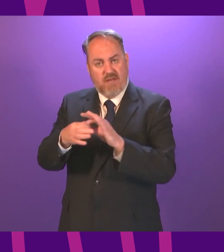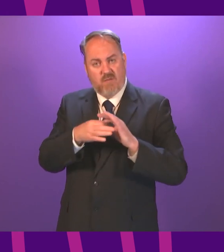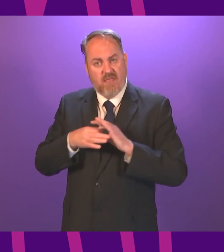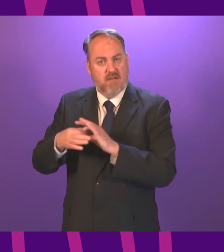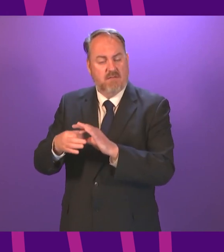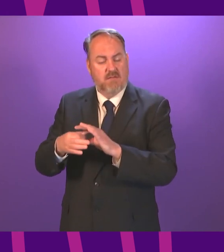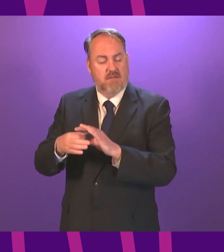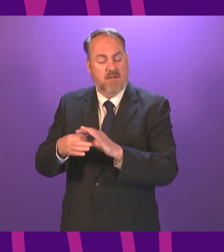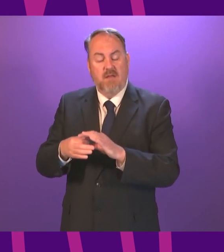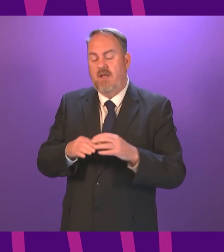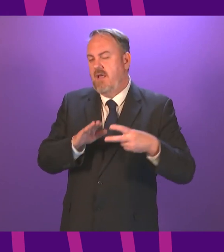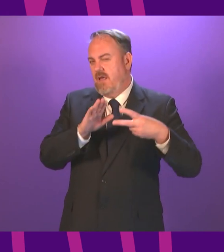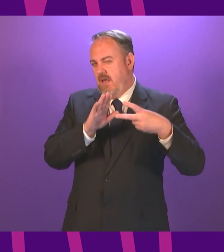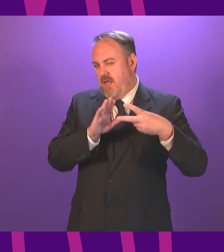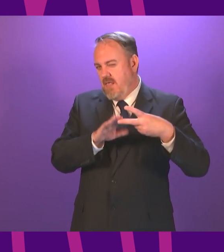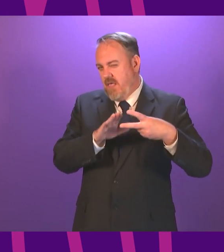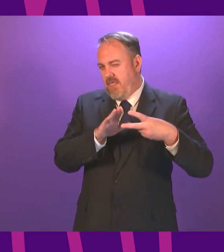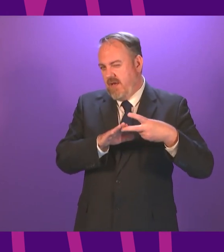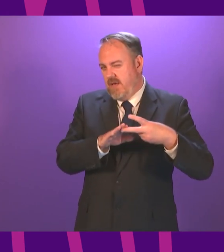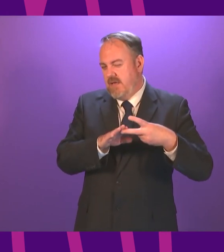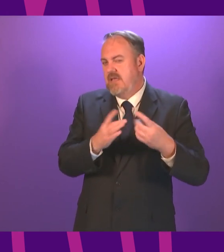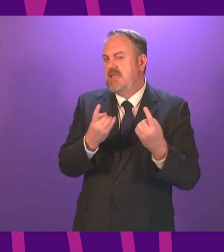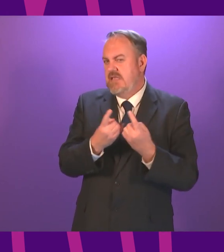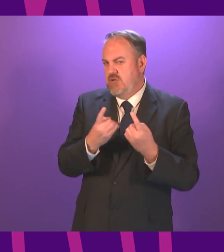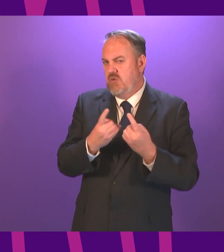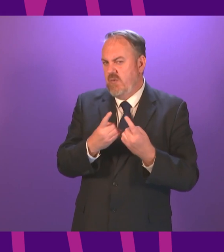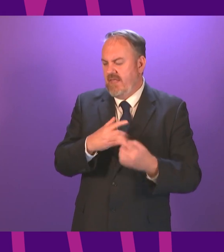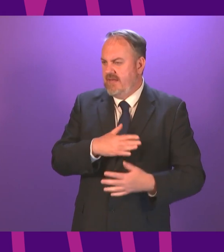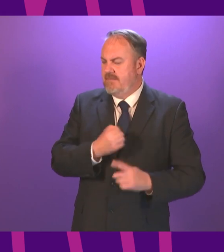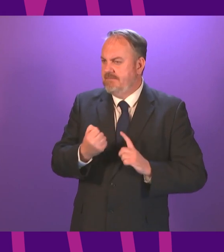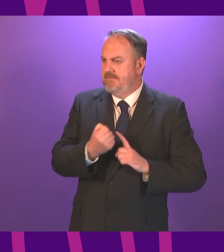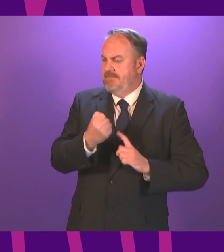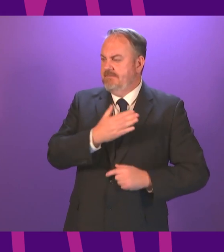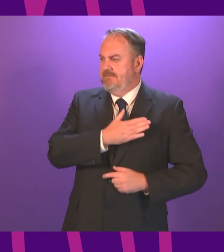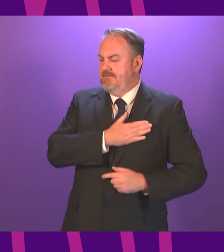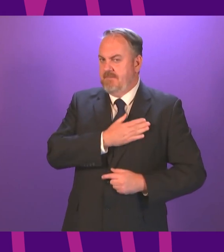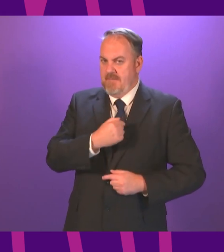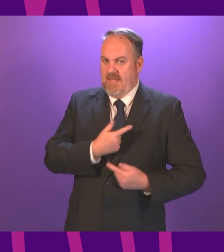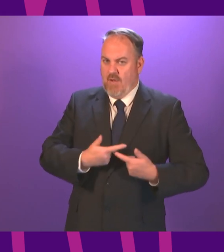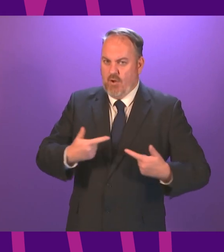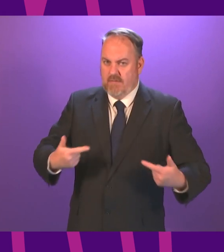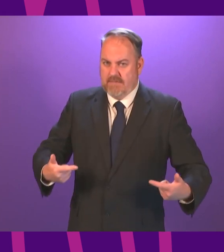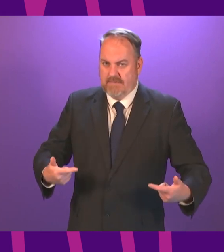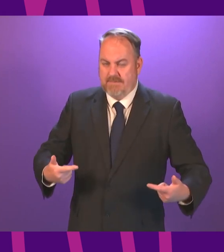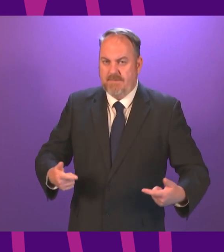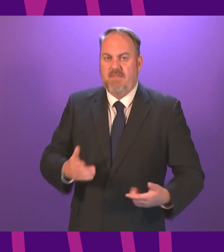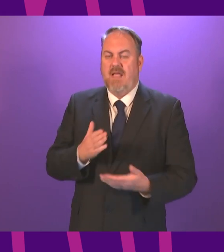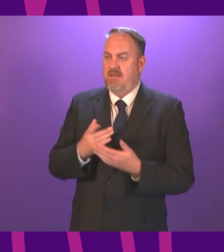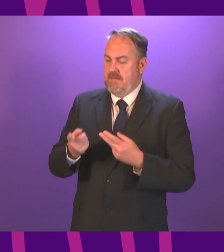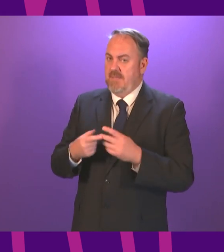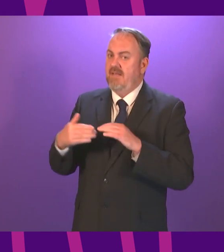an issue that remains very close to my heart and one that has been exasperated by the pandemic